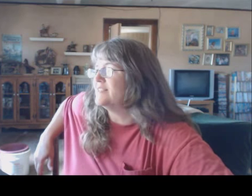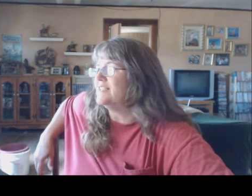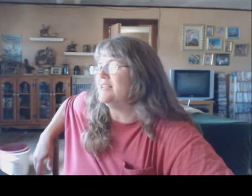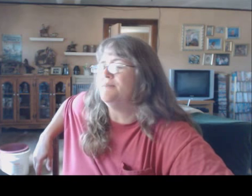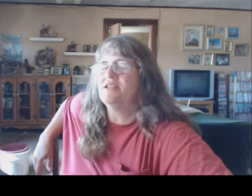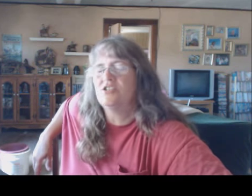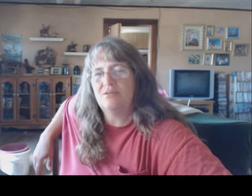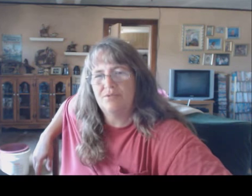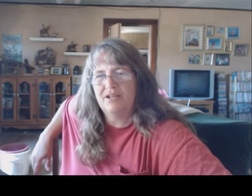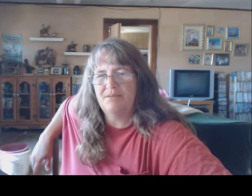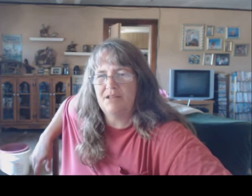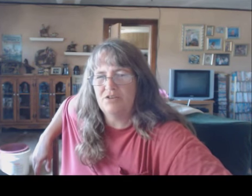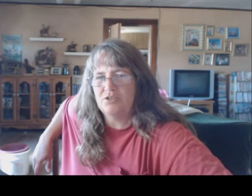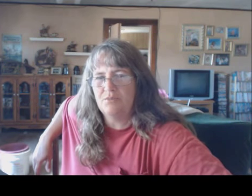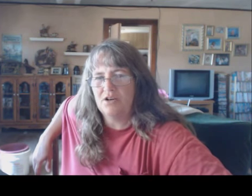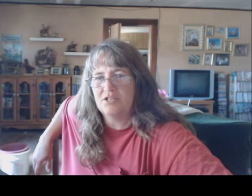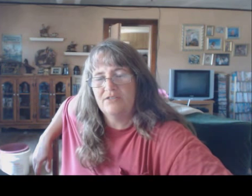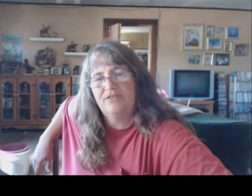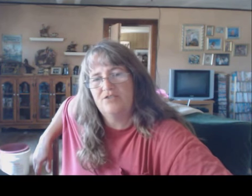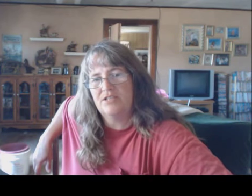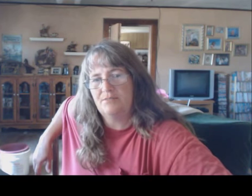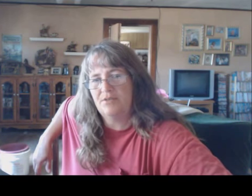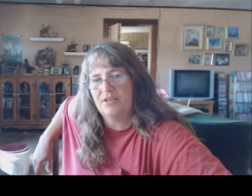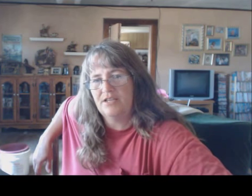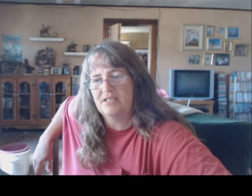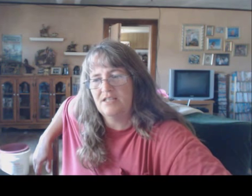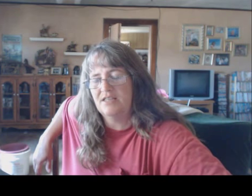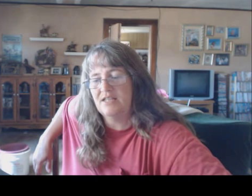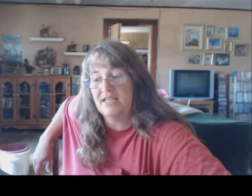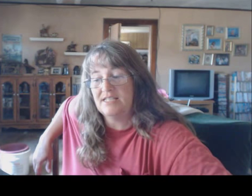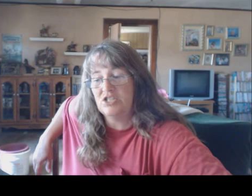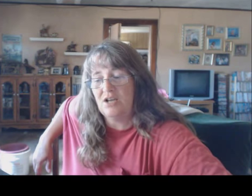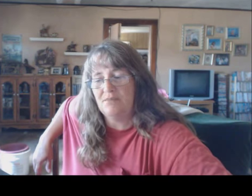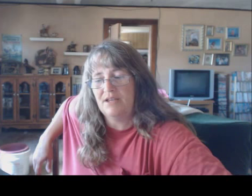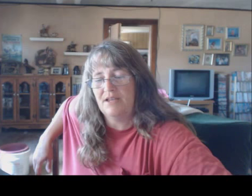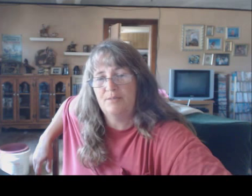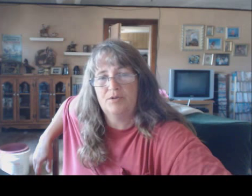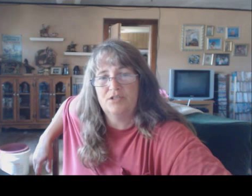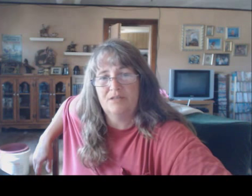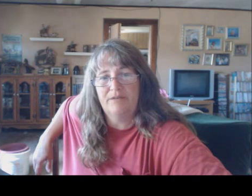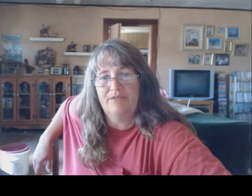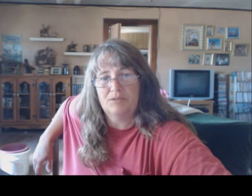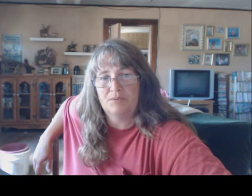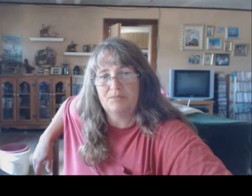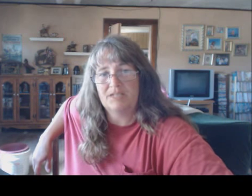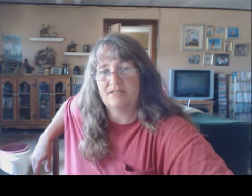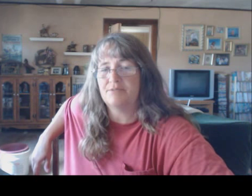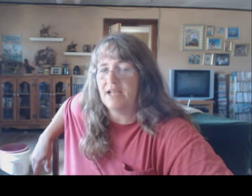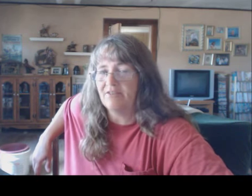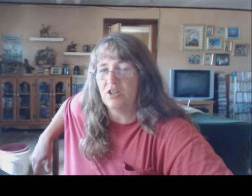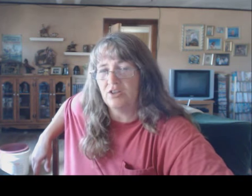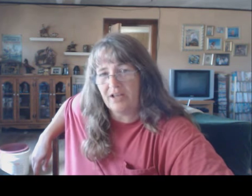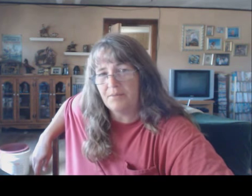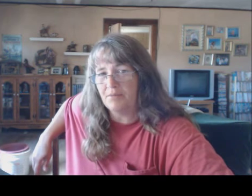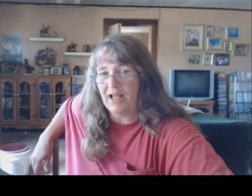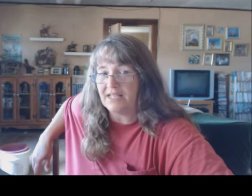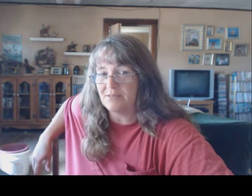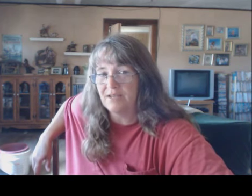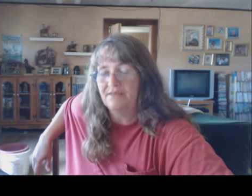thinking i might start putting up my lotion bars and a few sample things in the etsy shop and posting them on facebook because i've been having a lot of people ask me